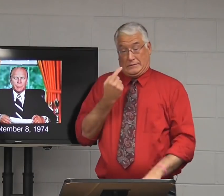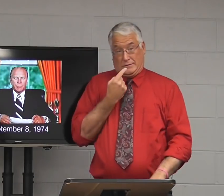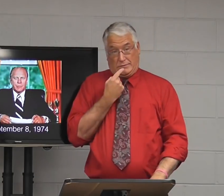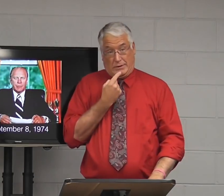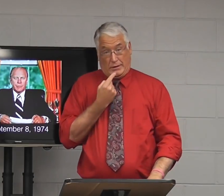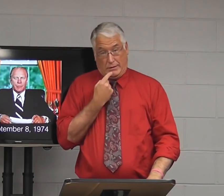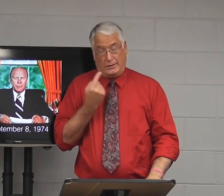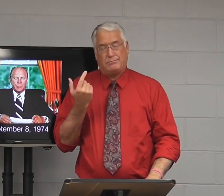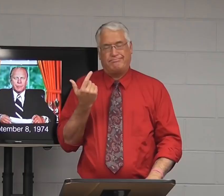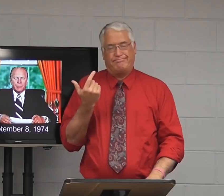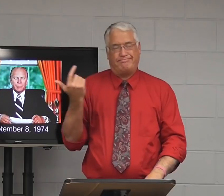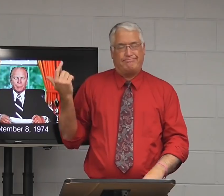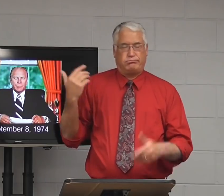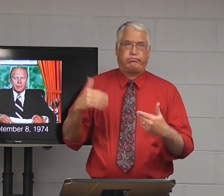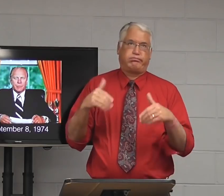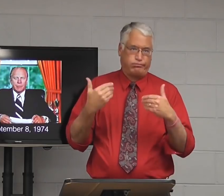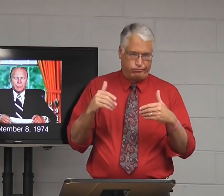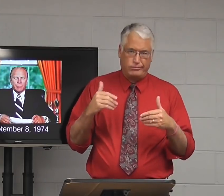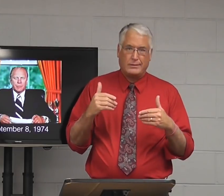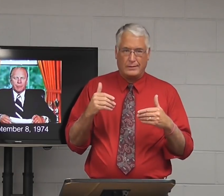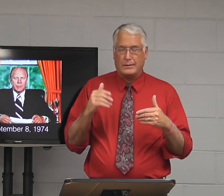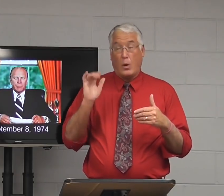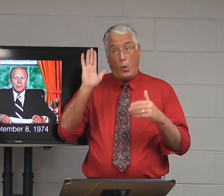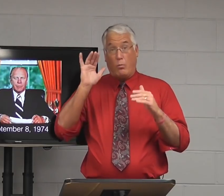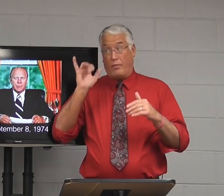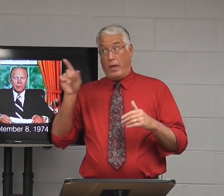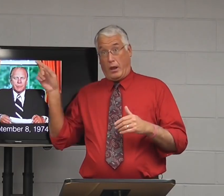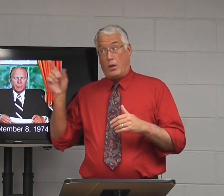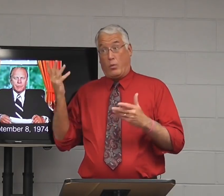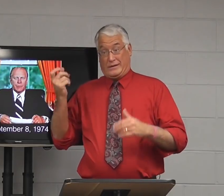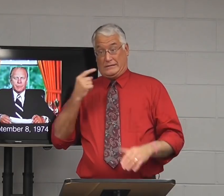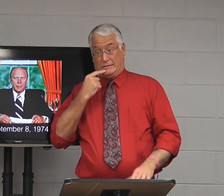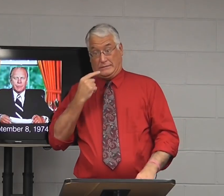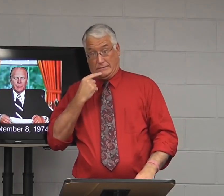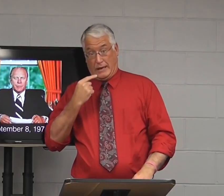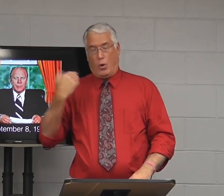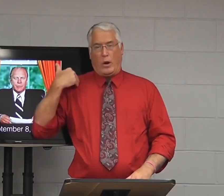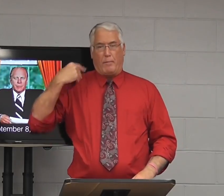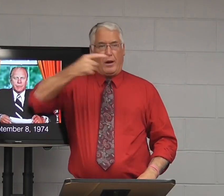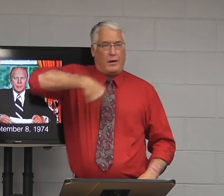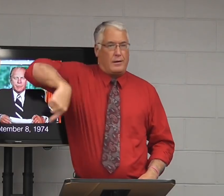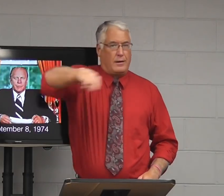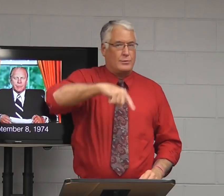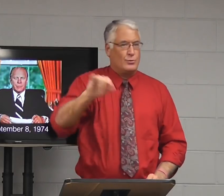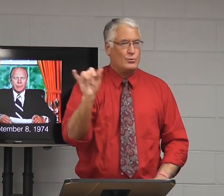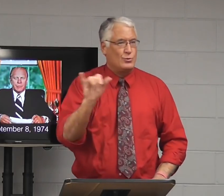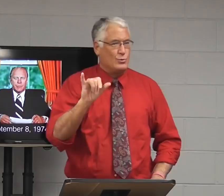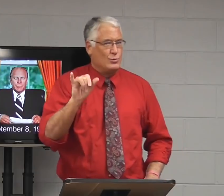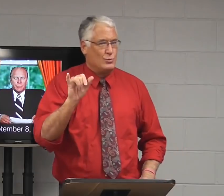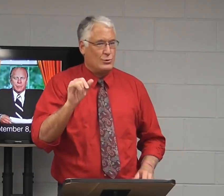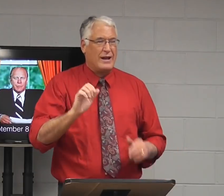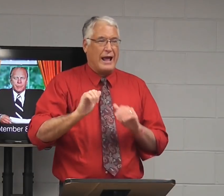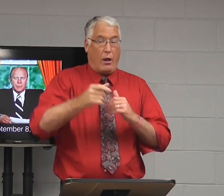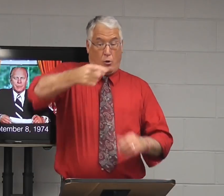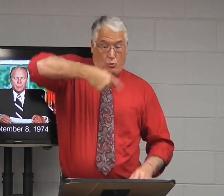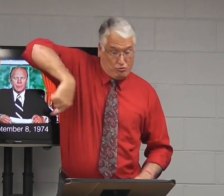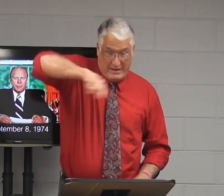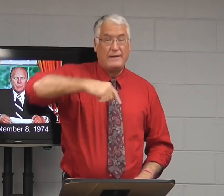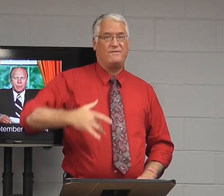Now, what he said, hoping that what he said would remind us, too, how